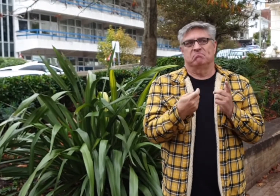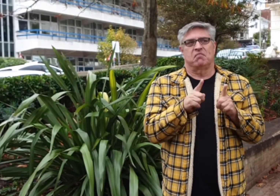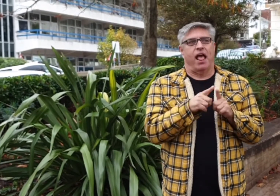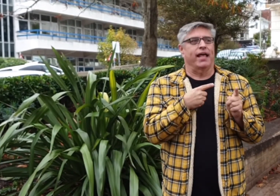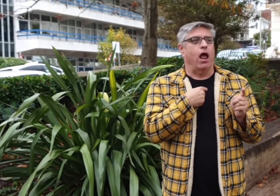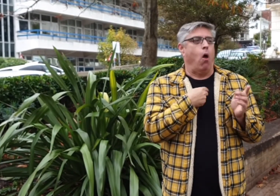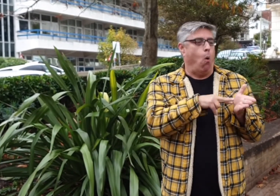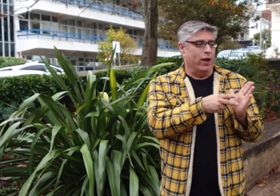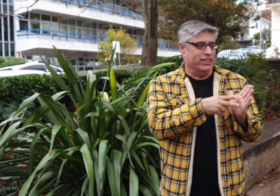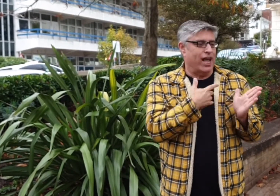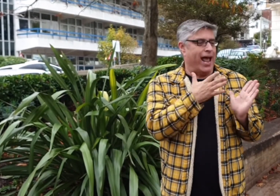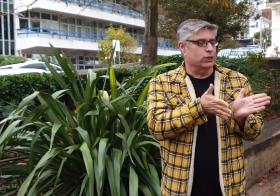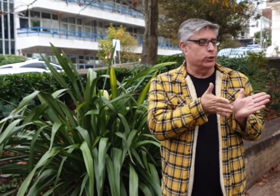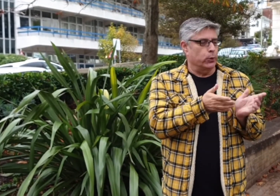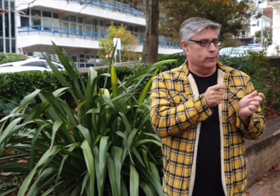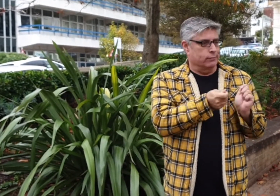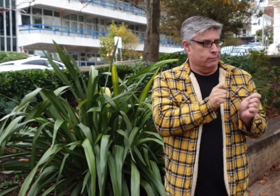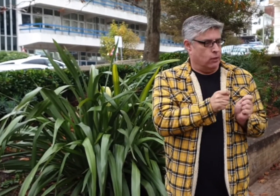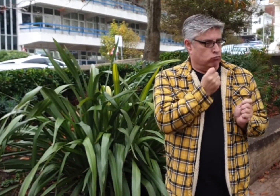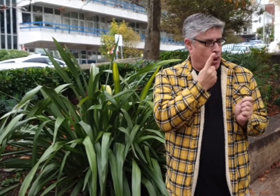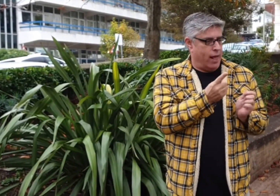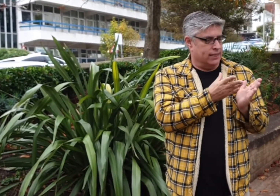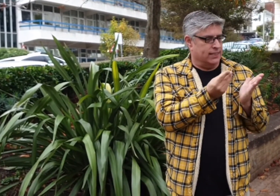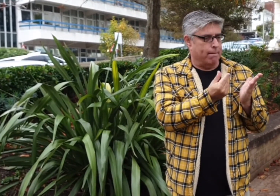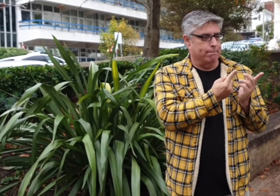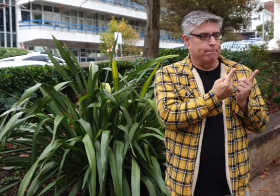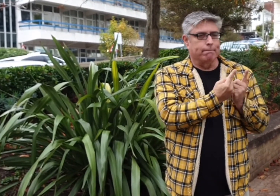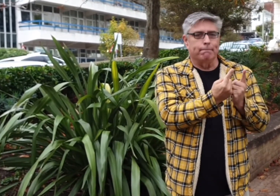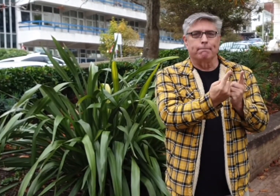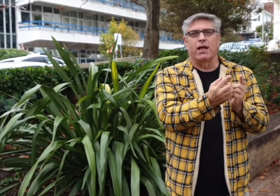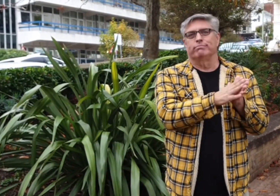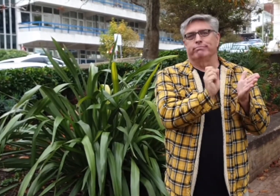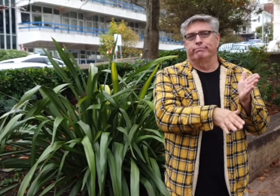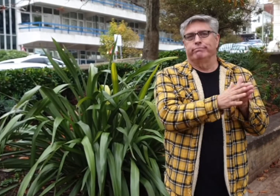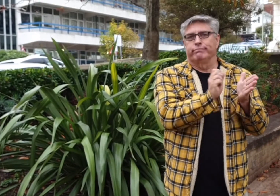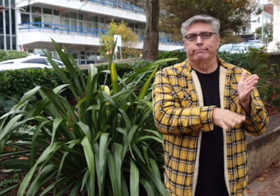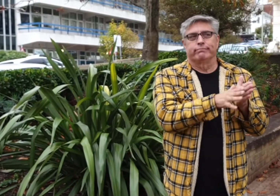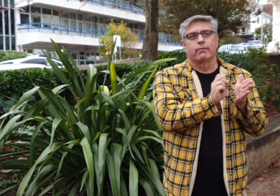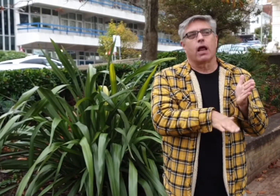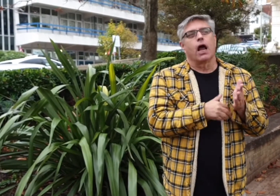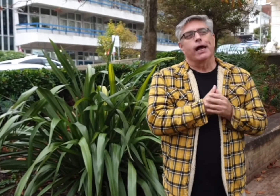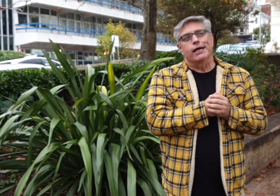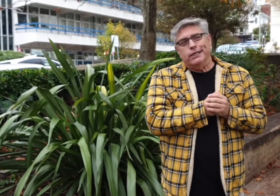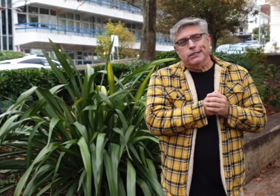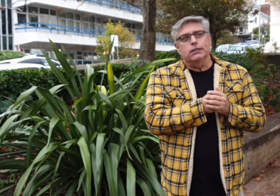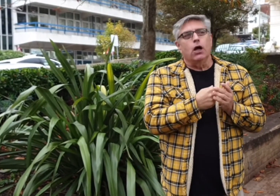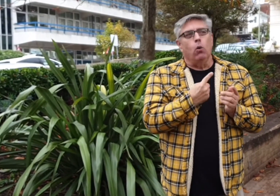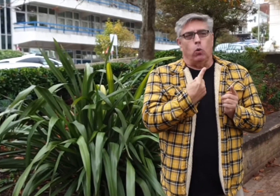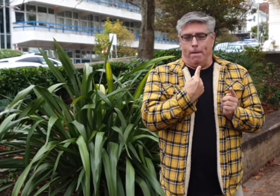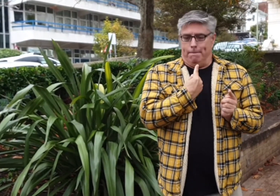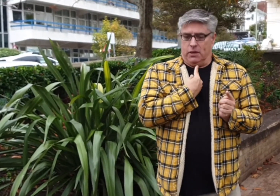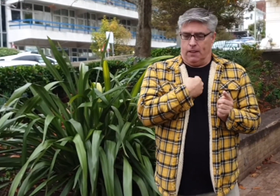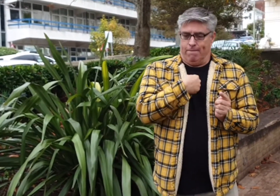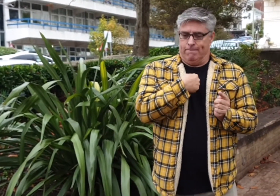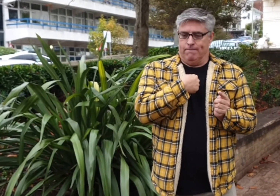in terms of changes that I need to make, specifically in relation to the organisation I run, changes that I've had to make to the organisation.